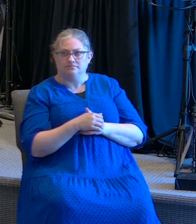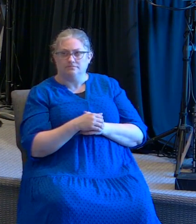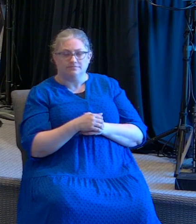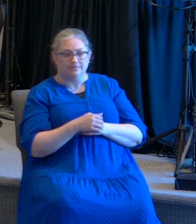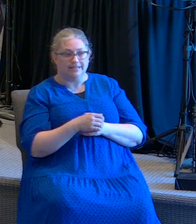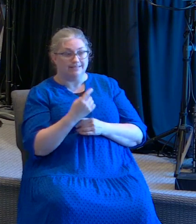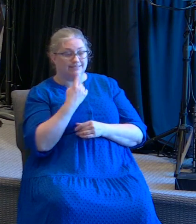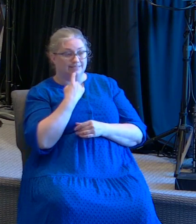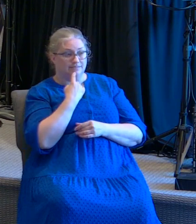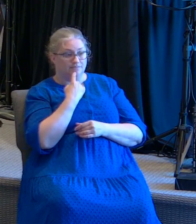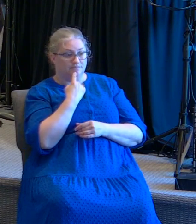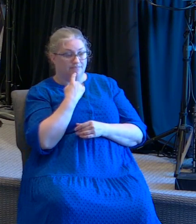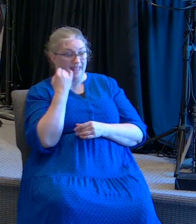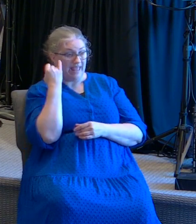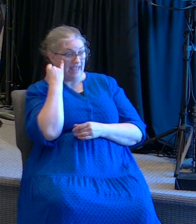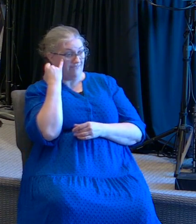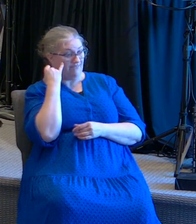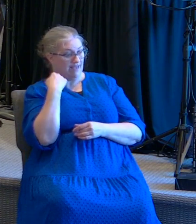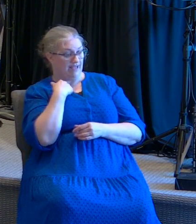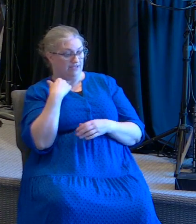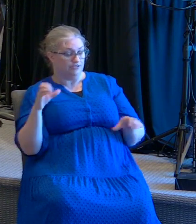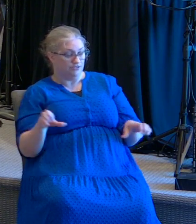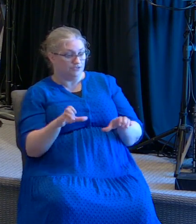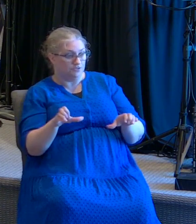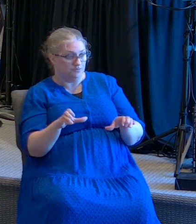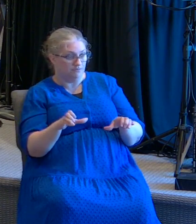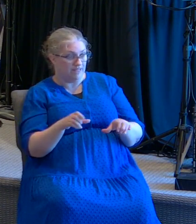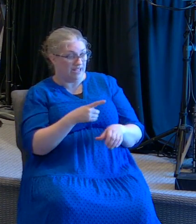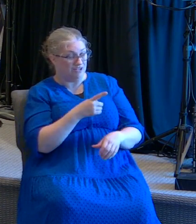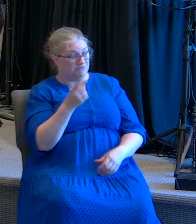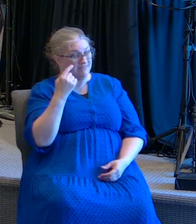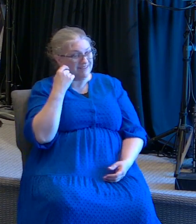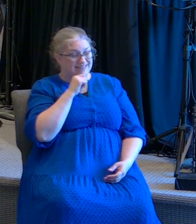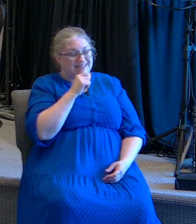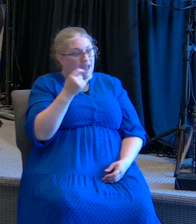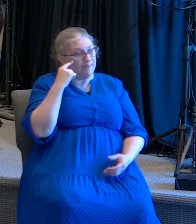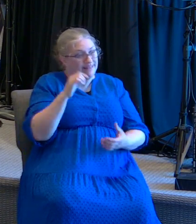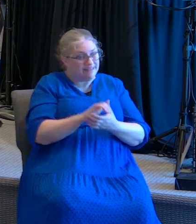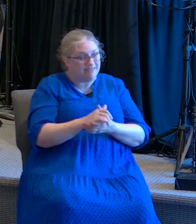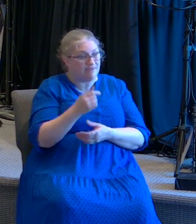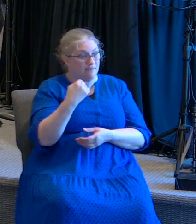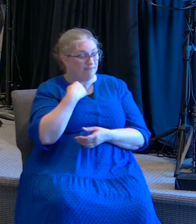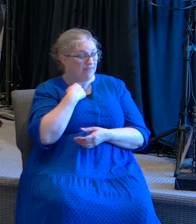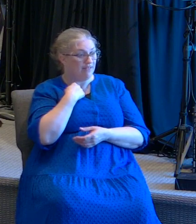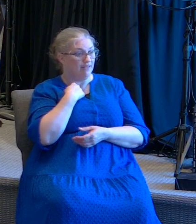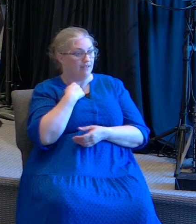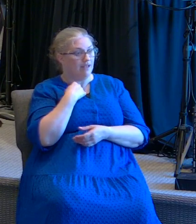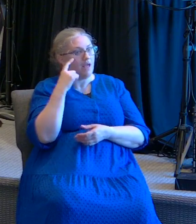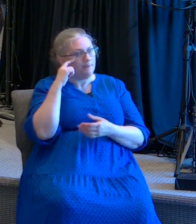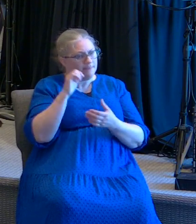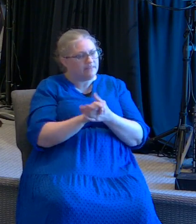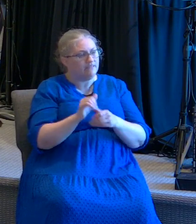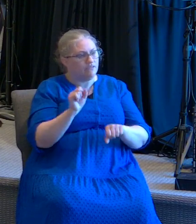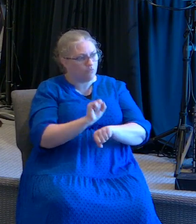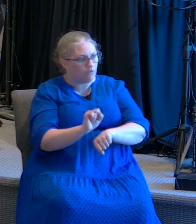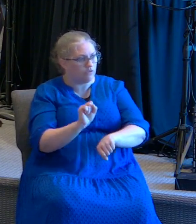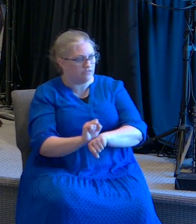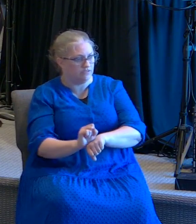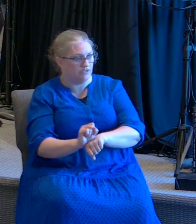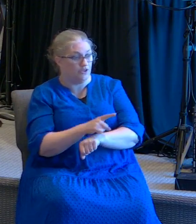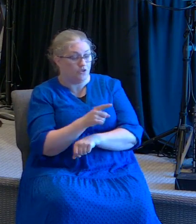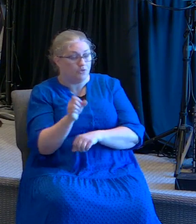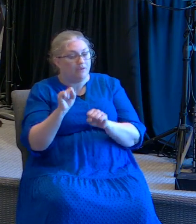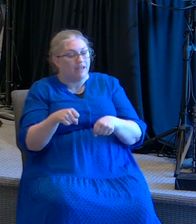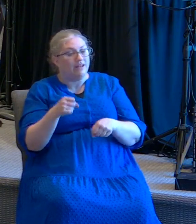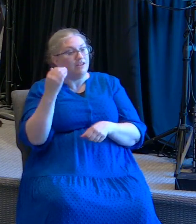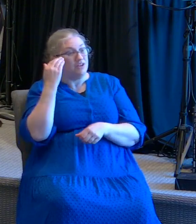he said but if I do though you believe not me believe the works that you may know and believe that the father is in me and I in him